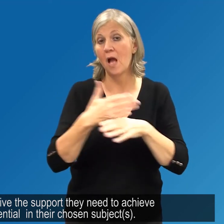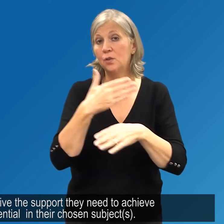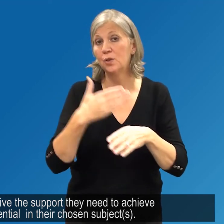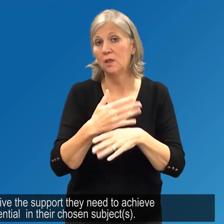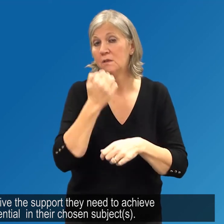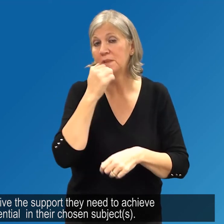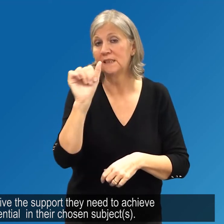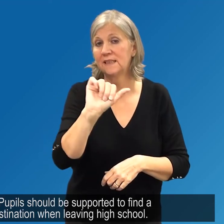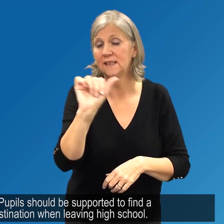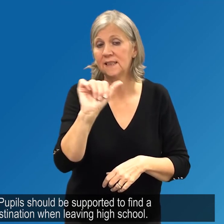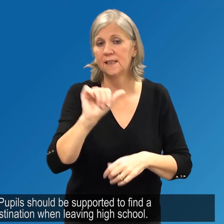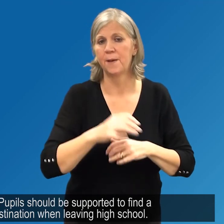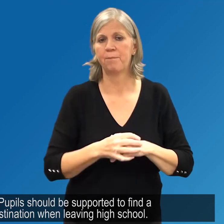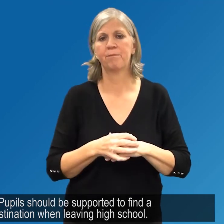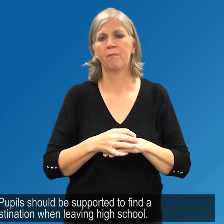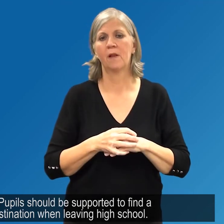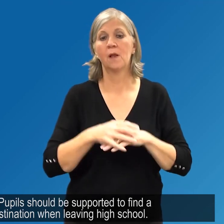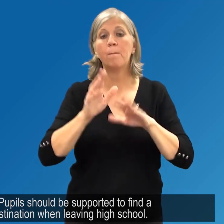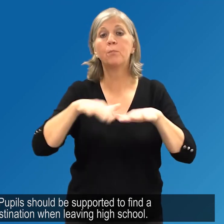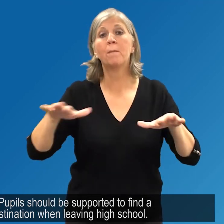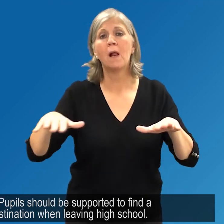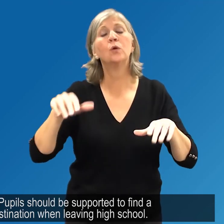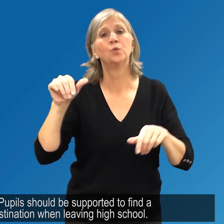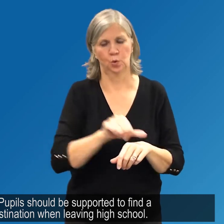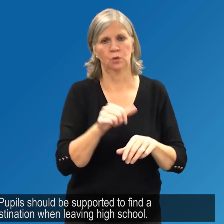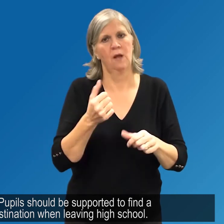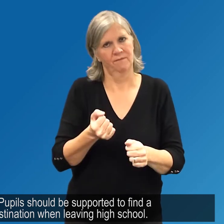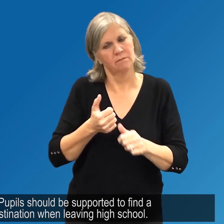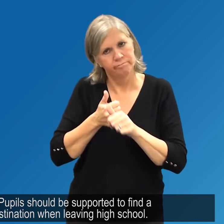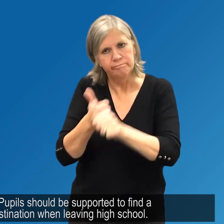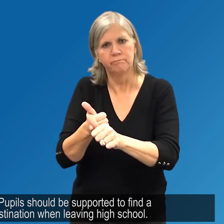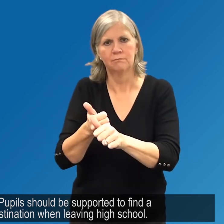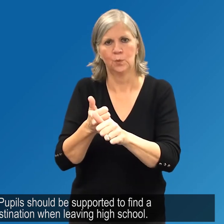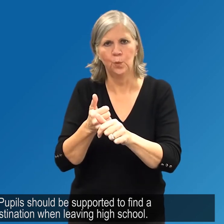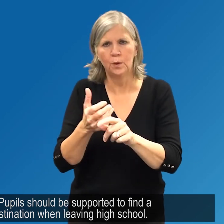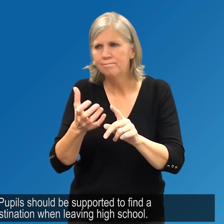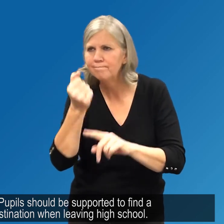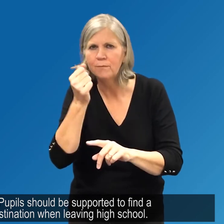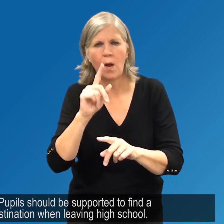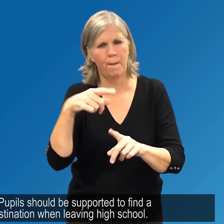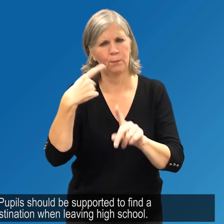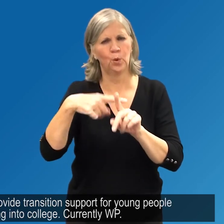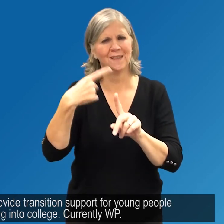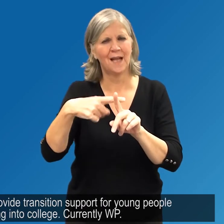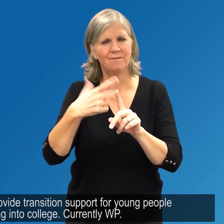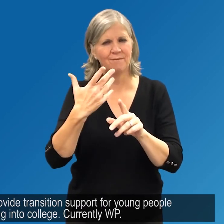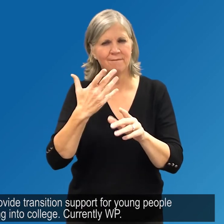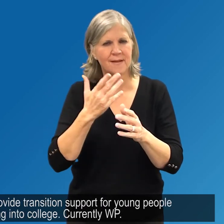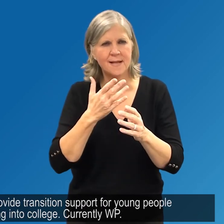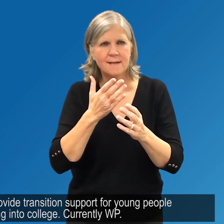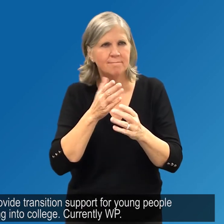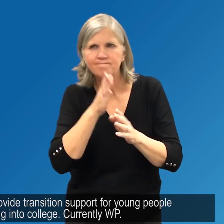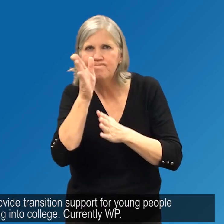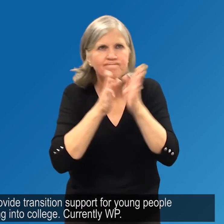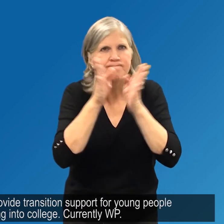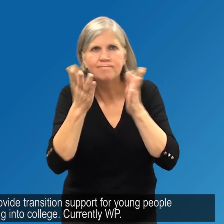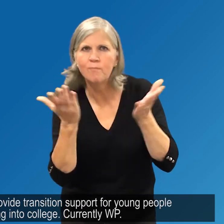Action 16. Pupils should be supported to find a positive destination when leaving high school. Sub-actions.